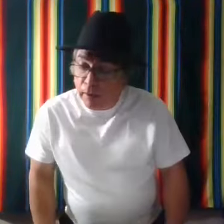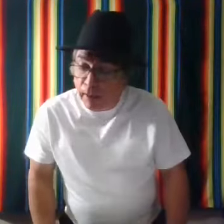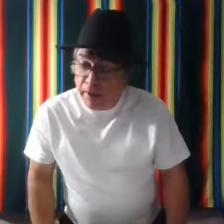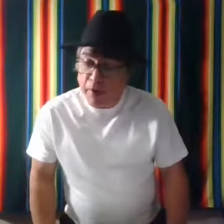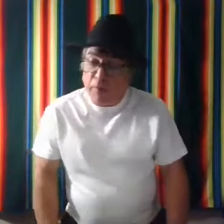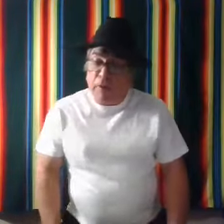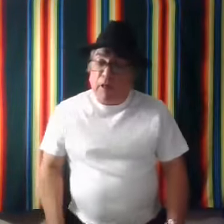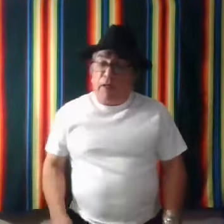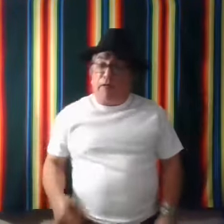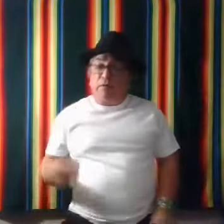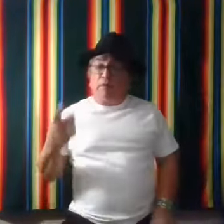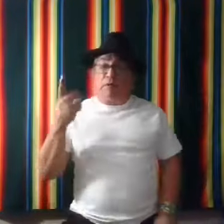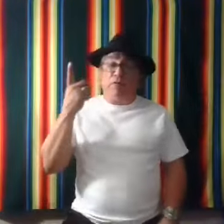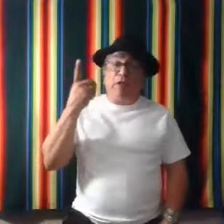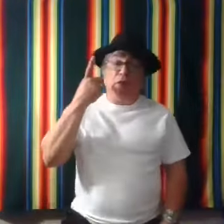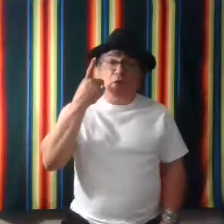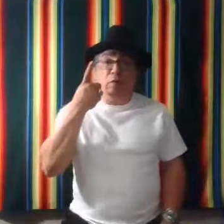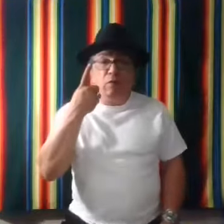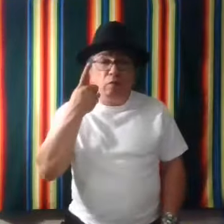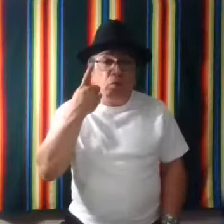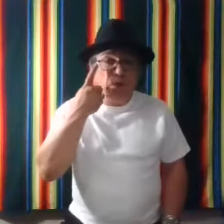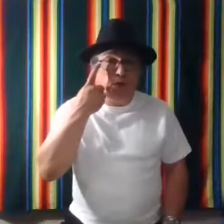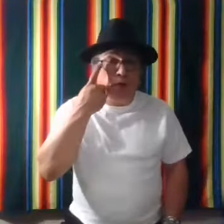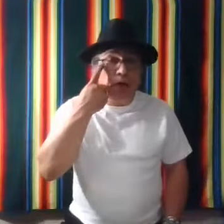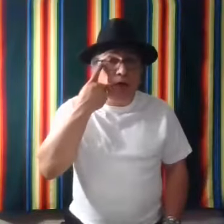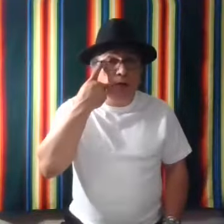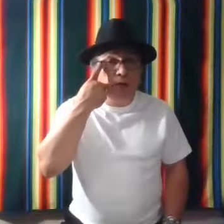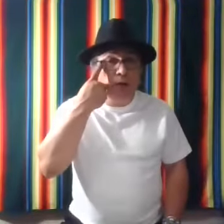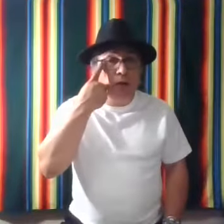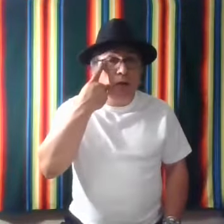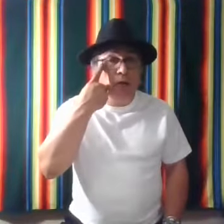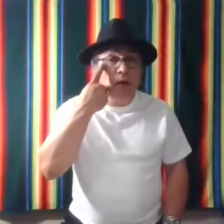Another one with this finger here would be for tear is here.